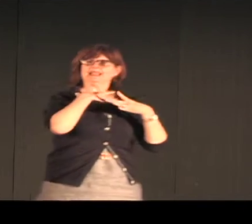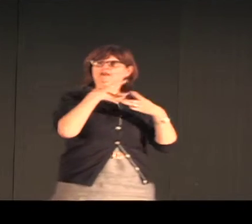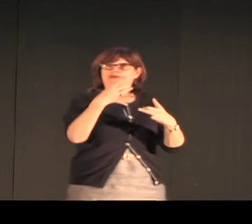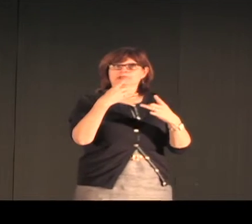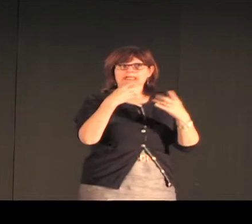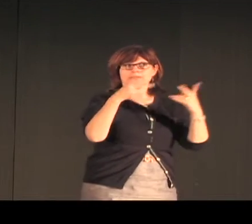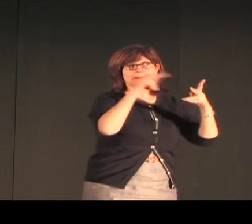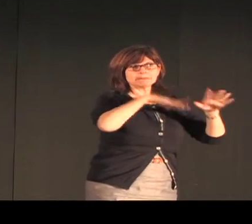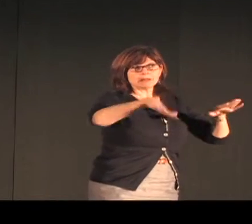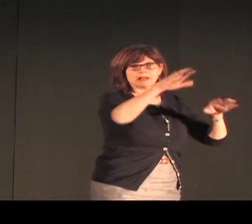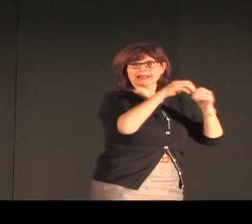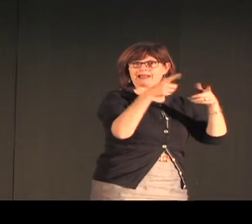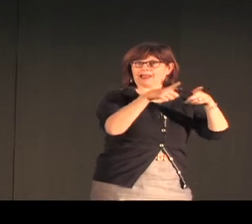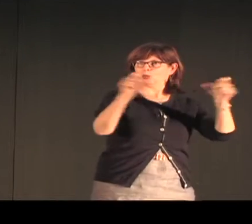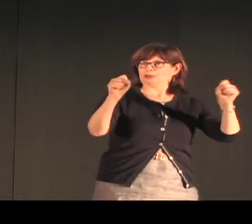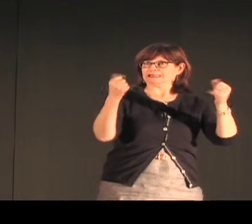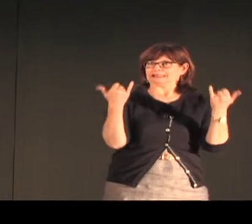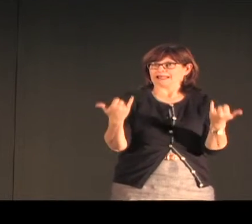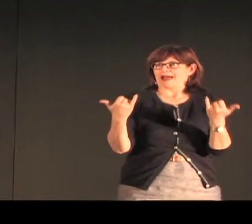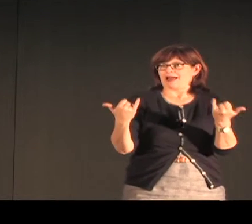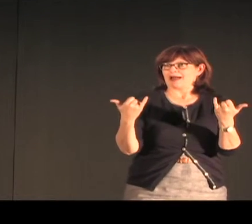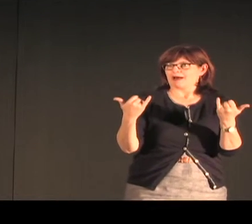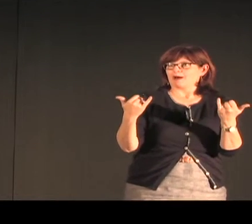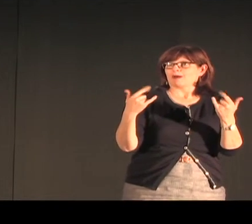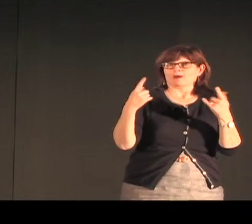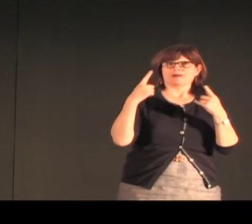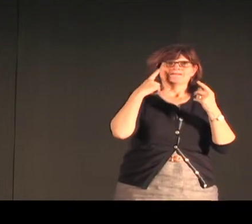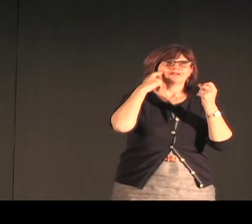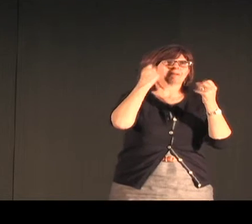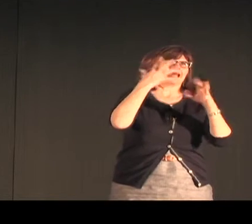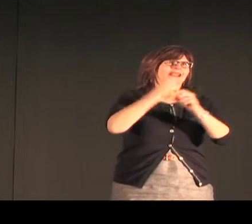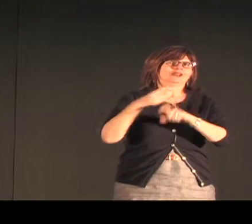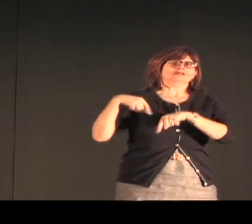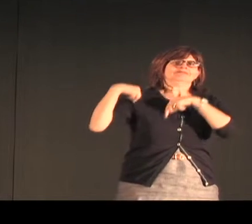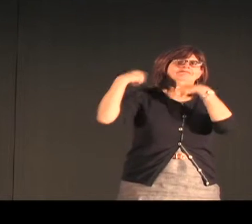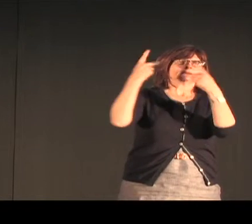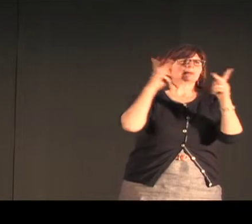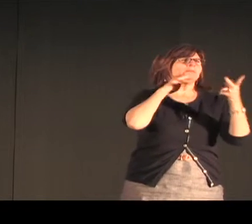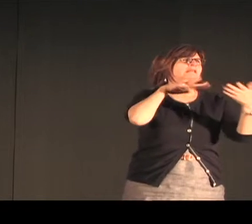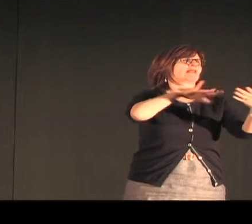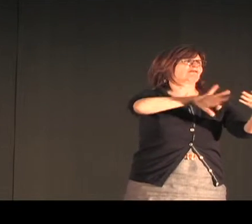But it is still considered a very small community because the users are small.